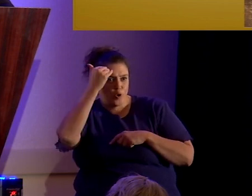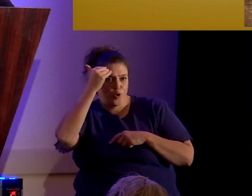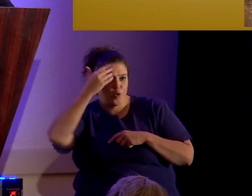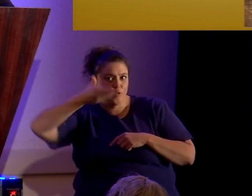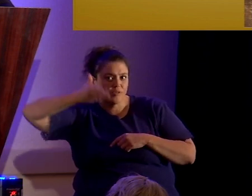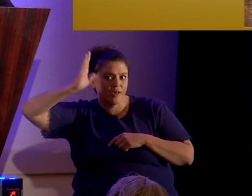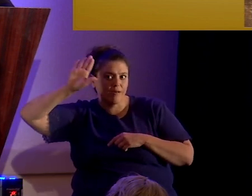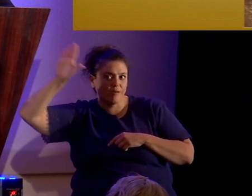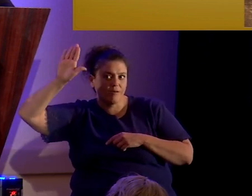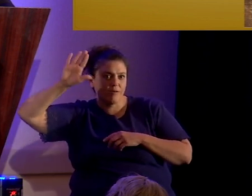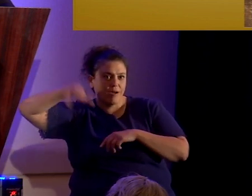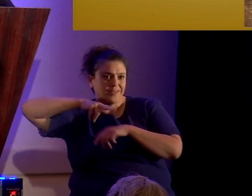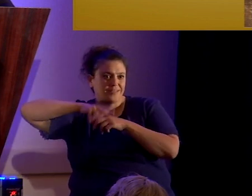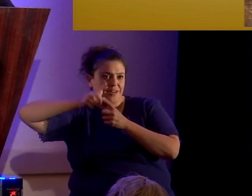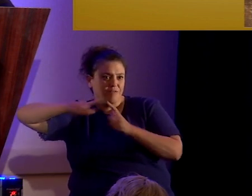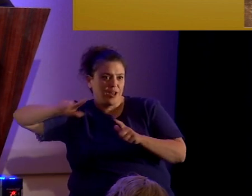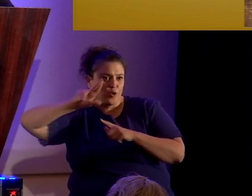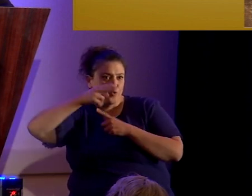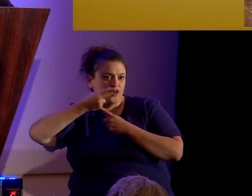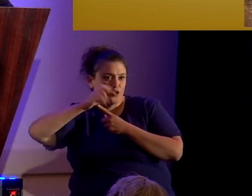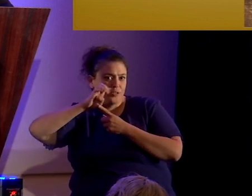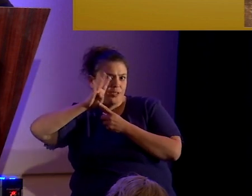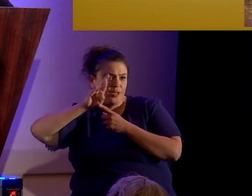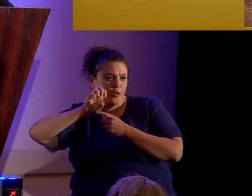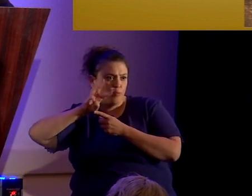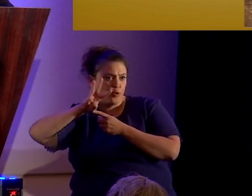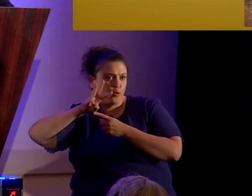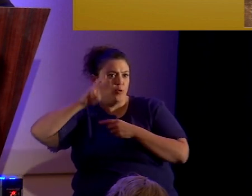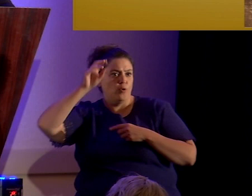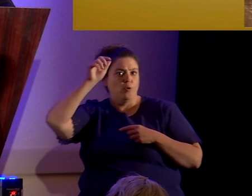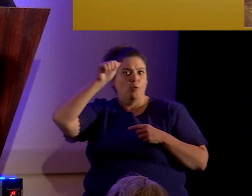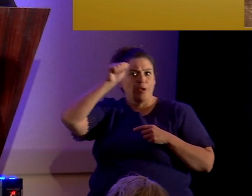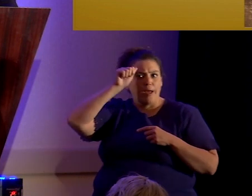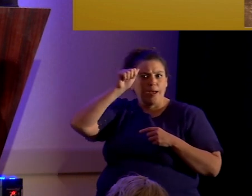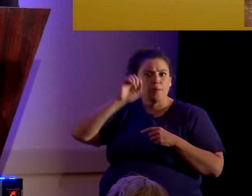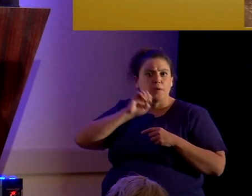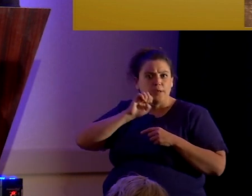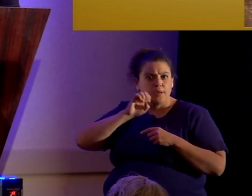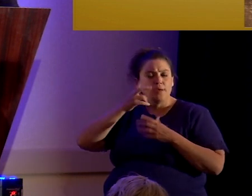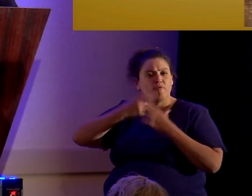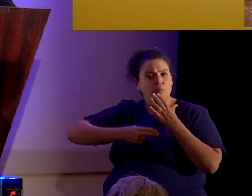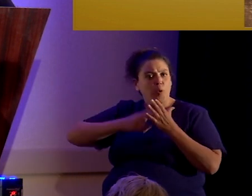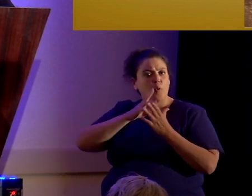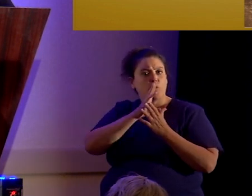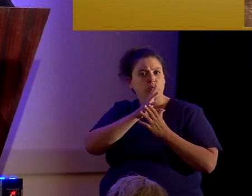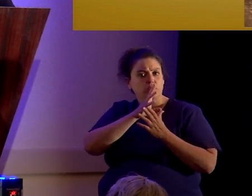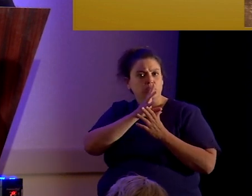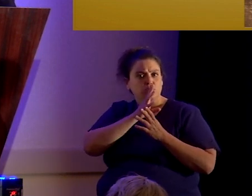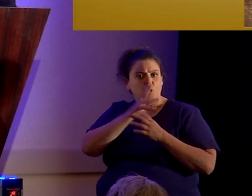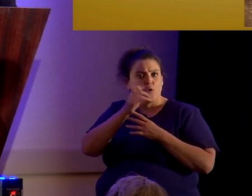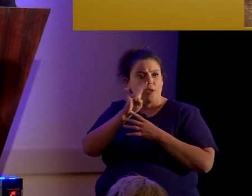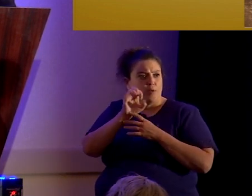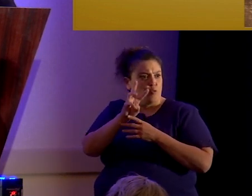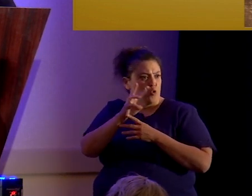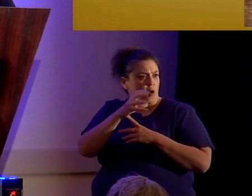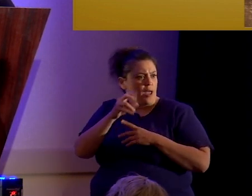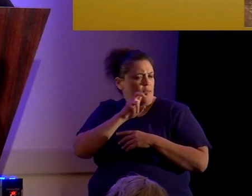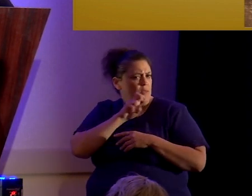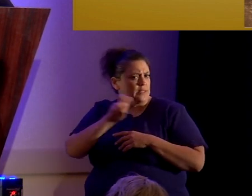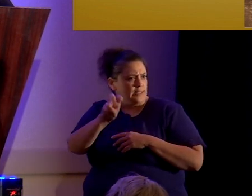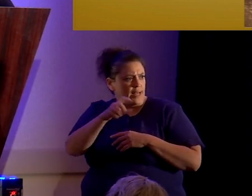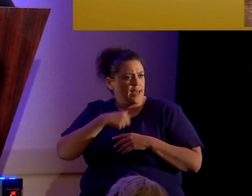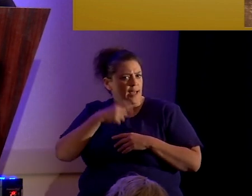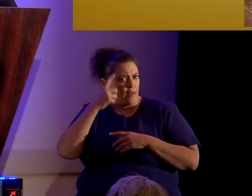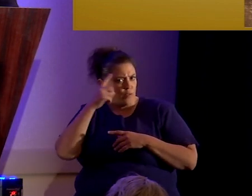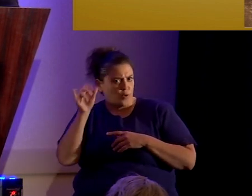native tongue is Hebrew. Um, Adam and Eve certainly spoke Hebrew. And the snake, I would think, also must